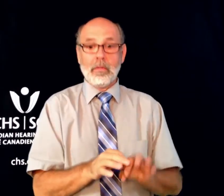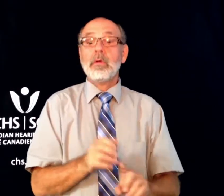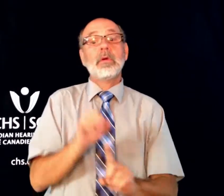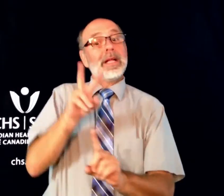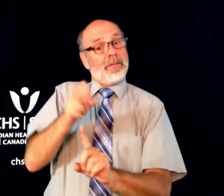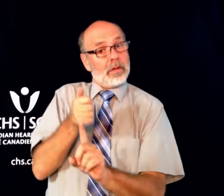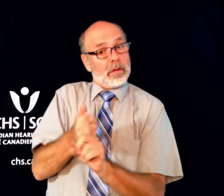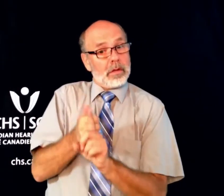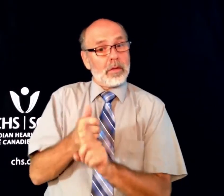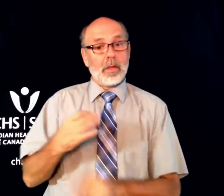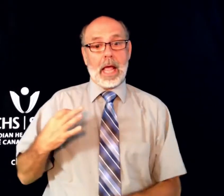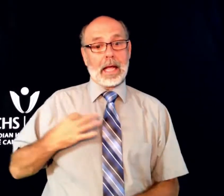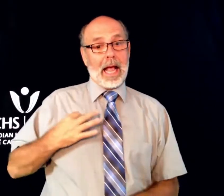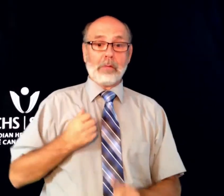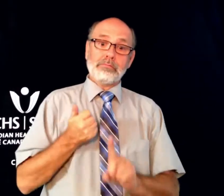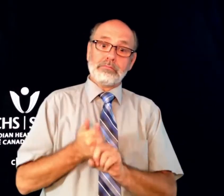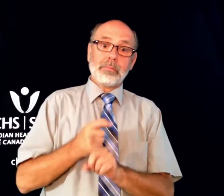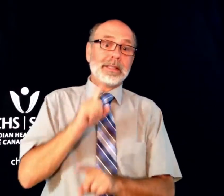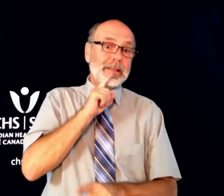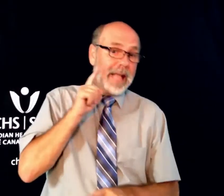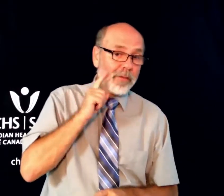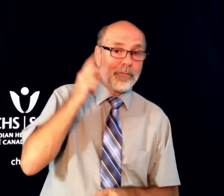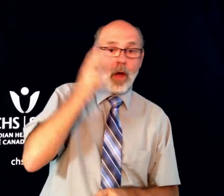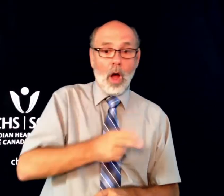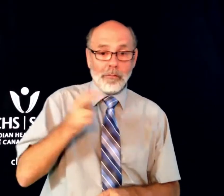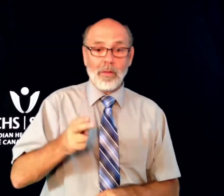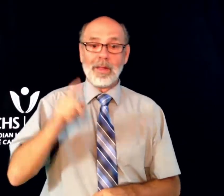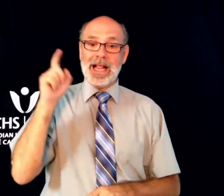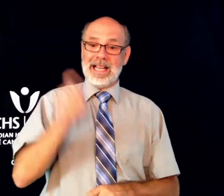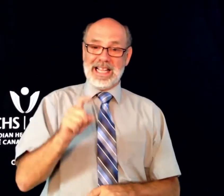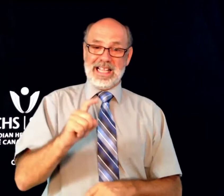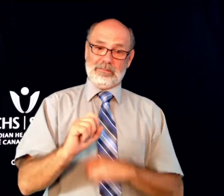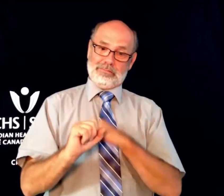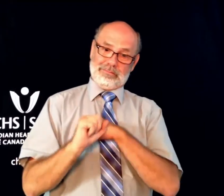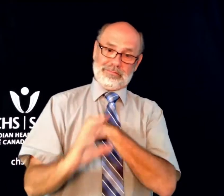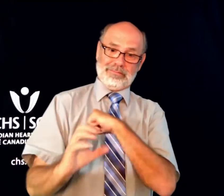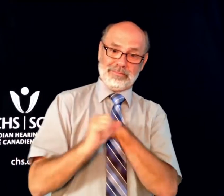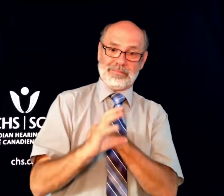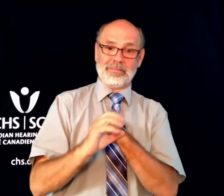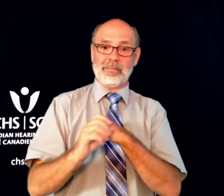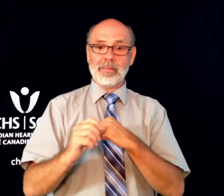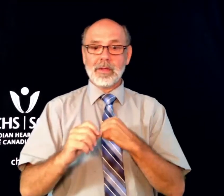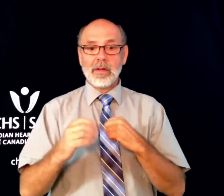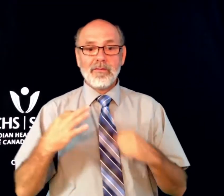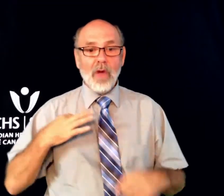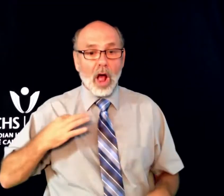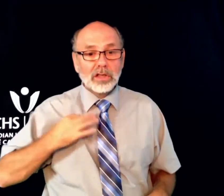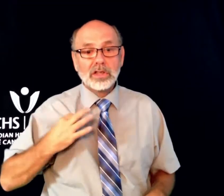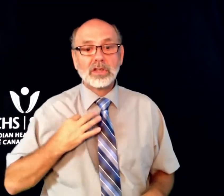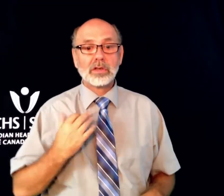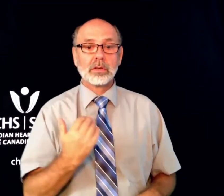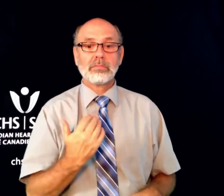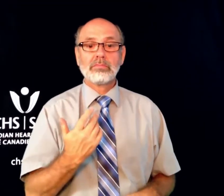and orally deaf people. It might be that the candidate themselves is deaf, or hard of hearing,